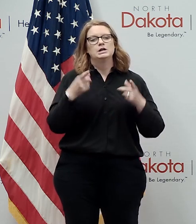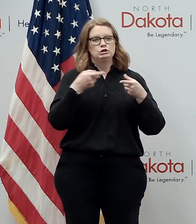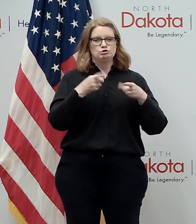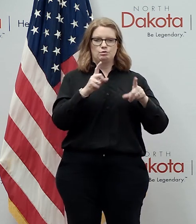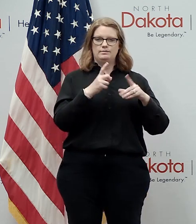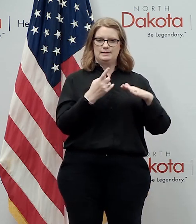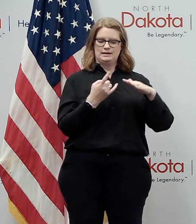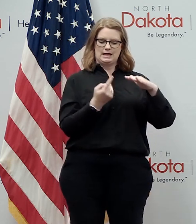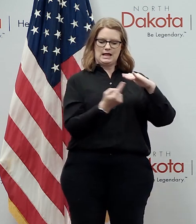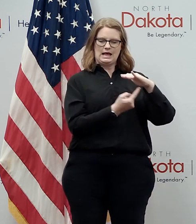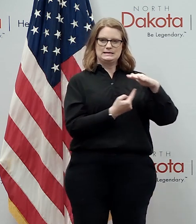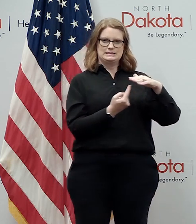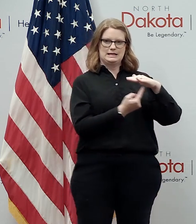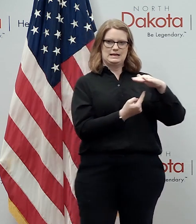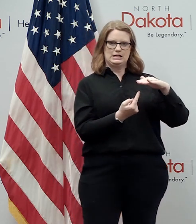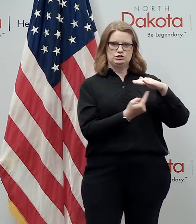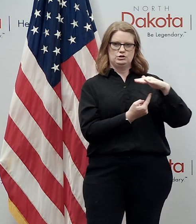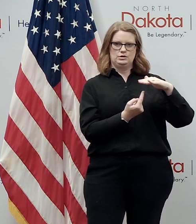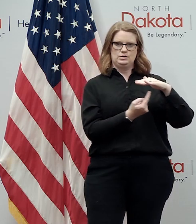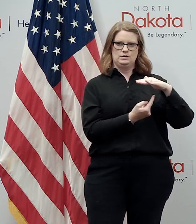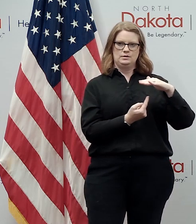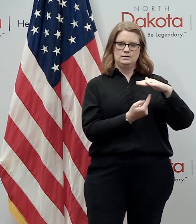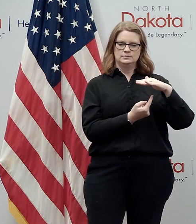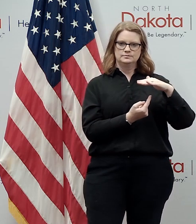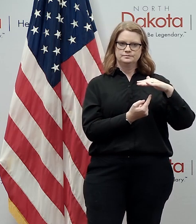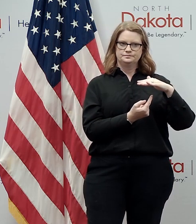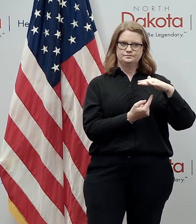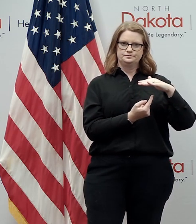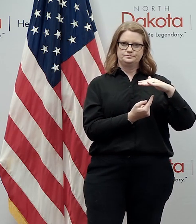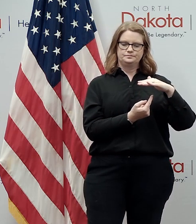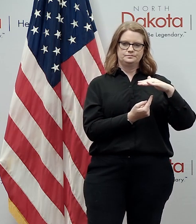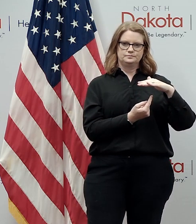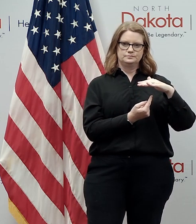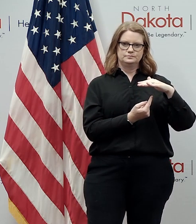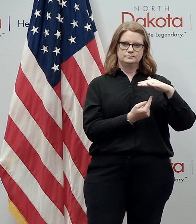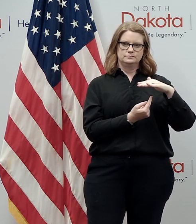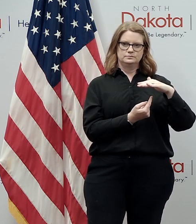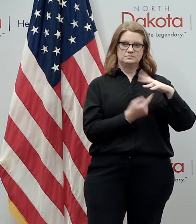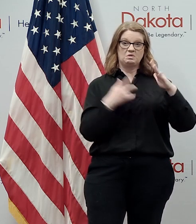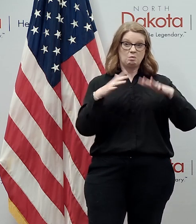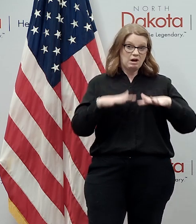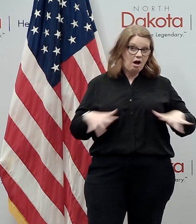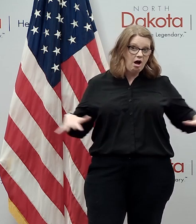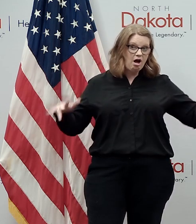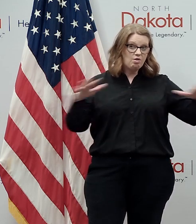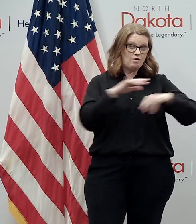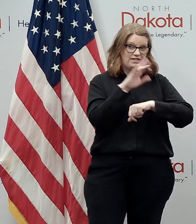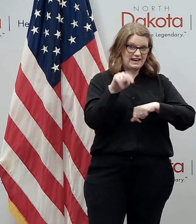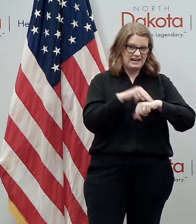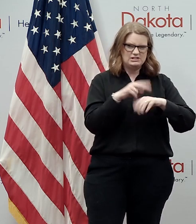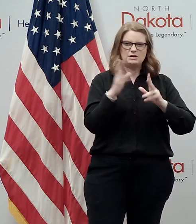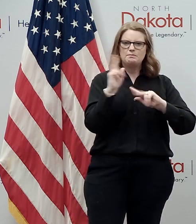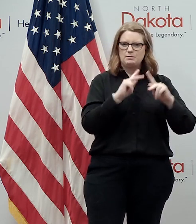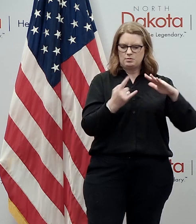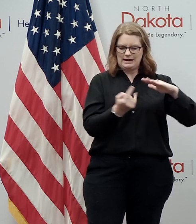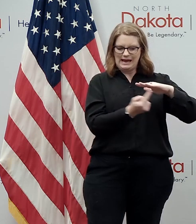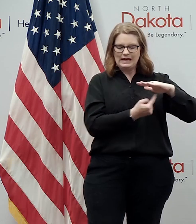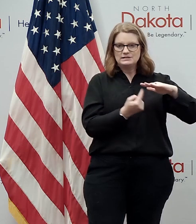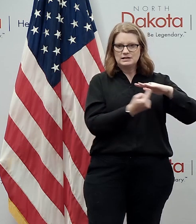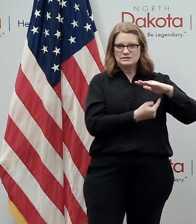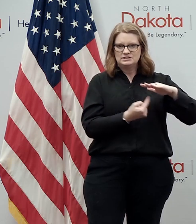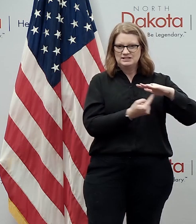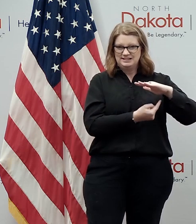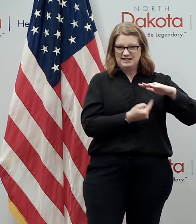isolation of the uh during the uh when people were were more isolated across our nation during covid that there was a dramatic